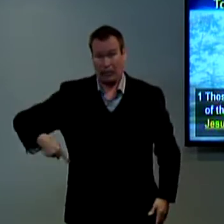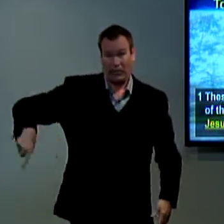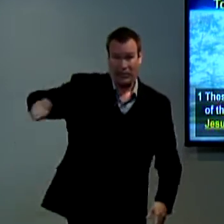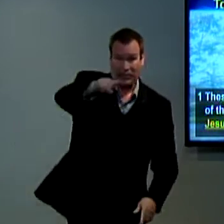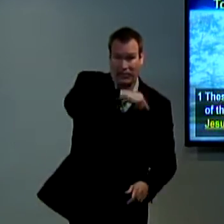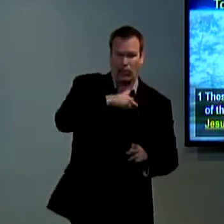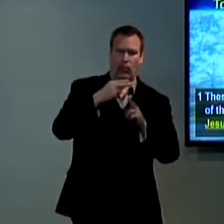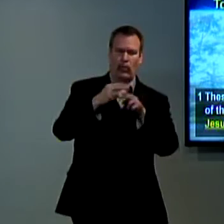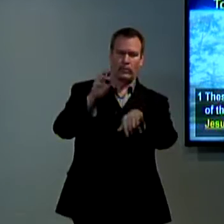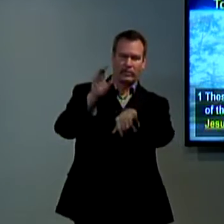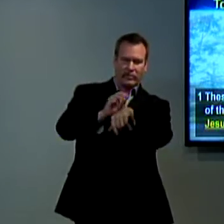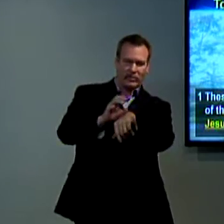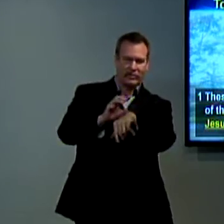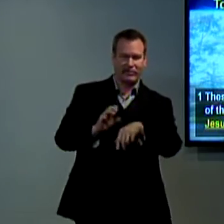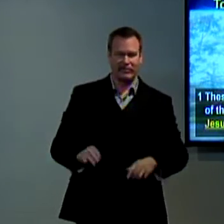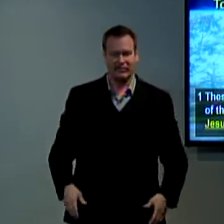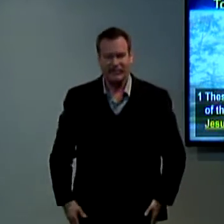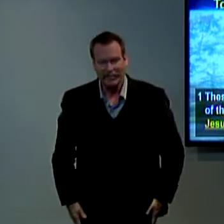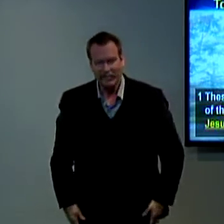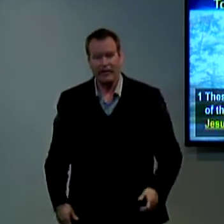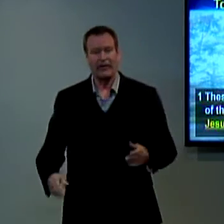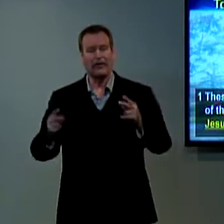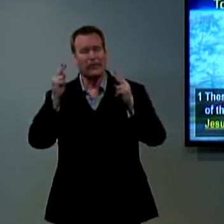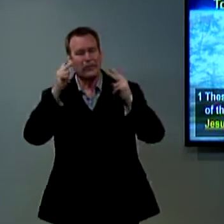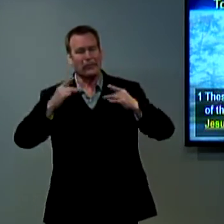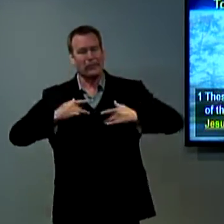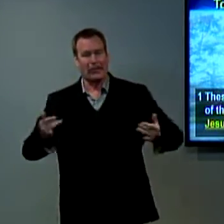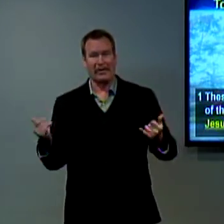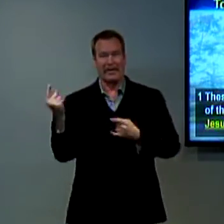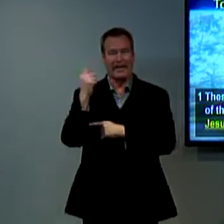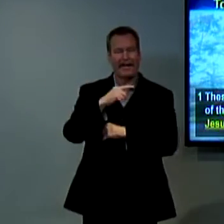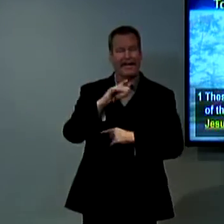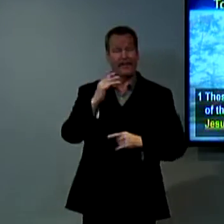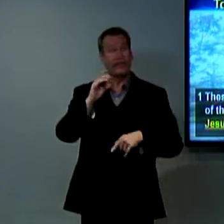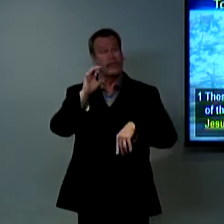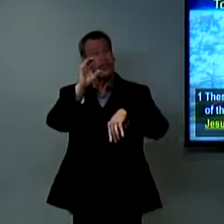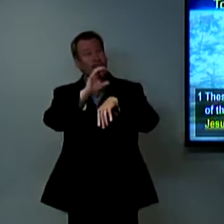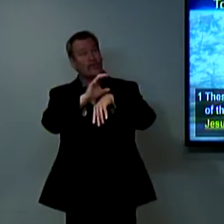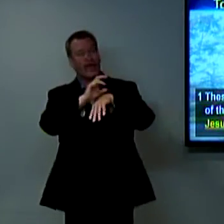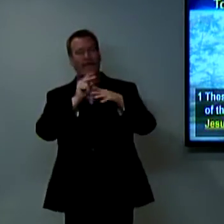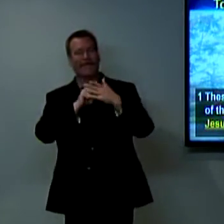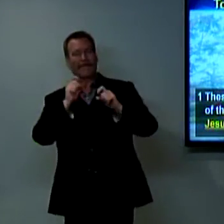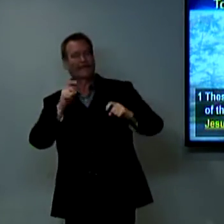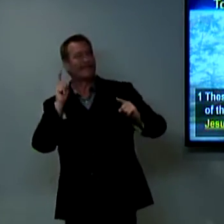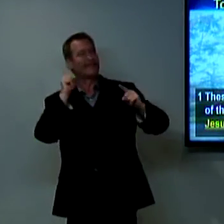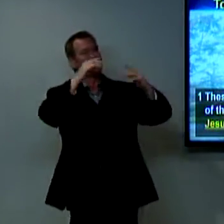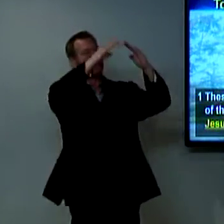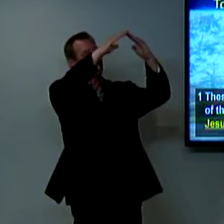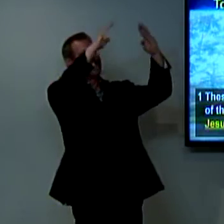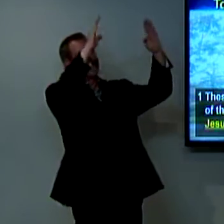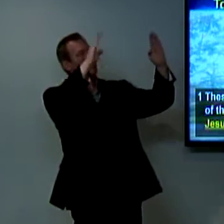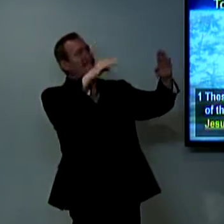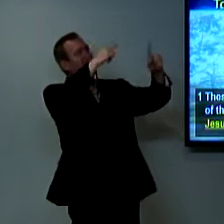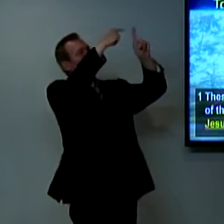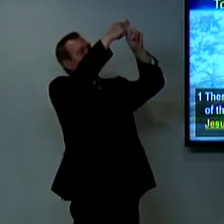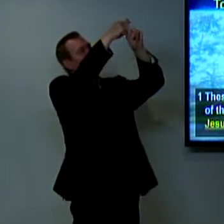body of Christ we are the church the people are the church today people think oh an actual